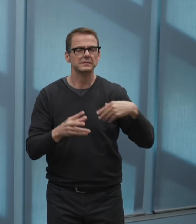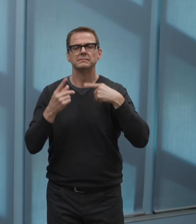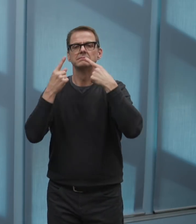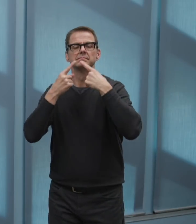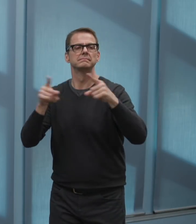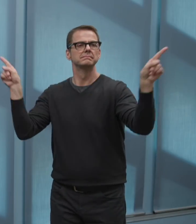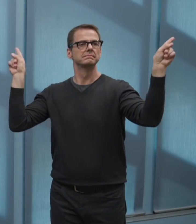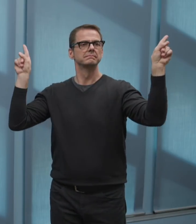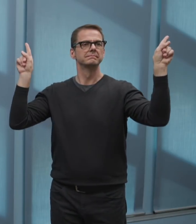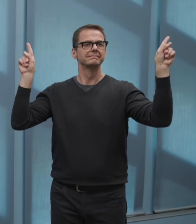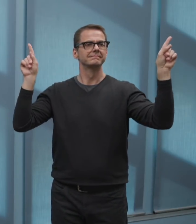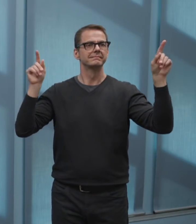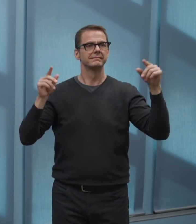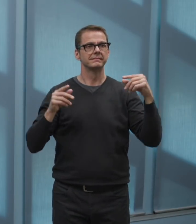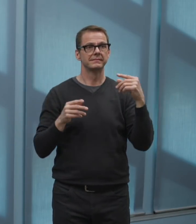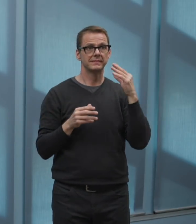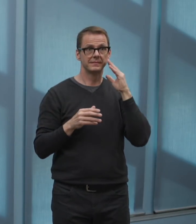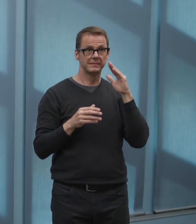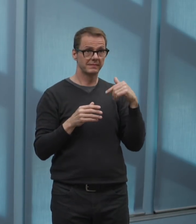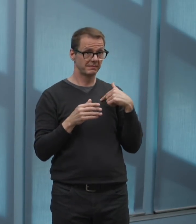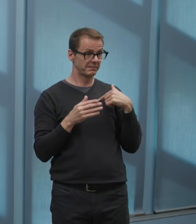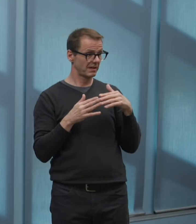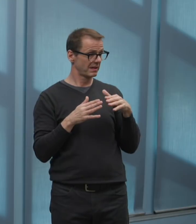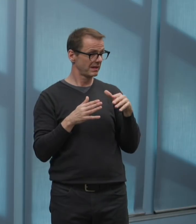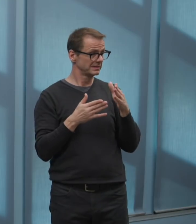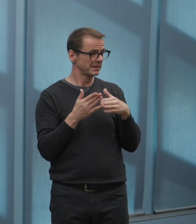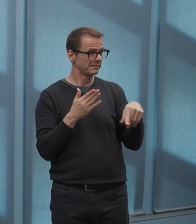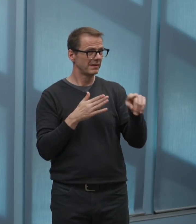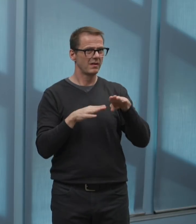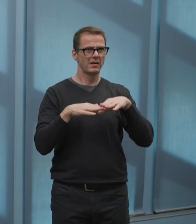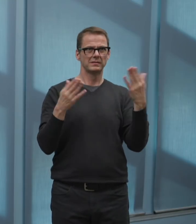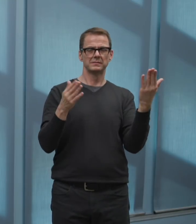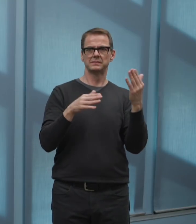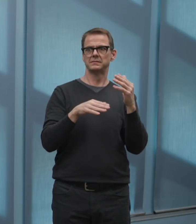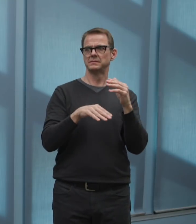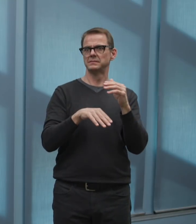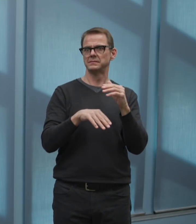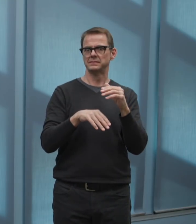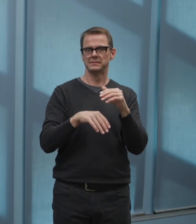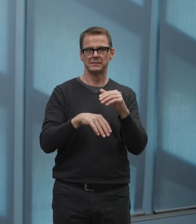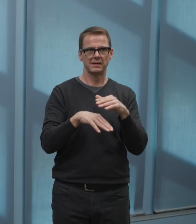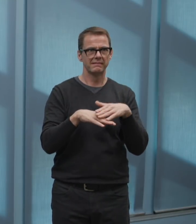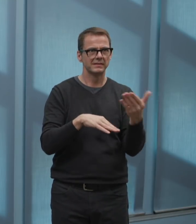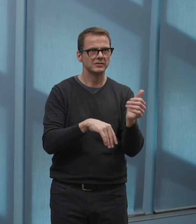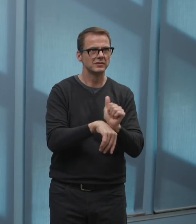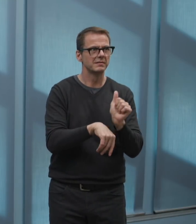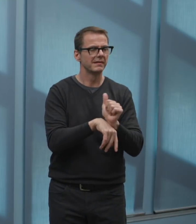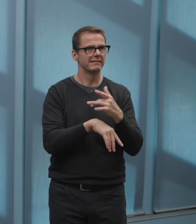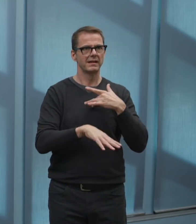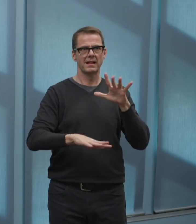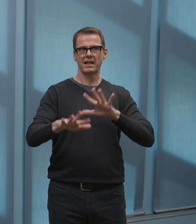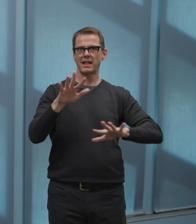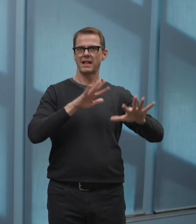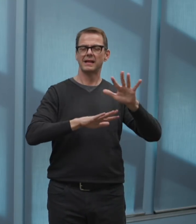It's important to understand that these reductions are temp are expected to be temporary. We intend to revisit service levels in the future